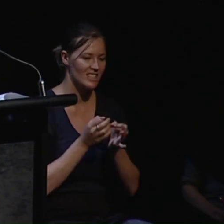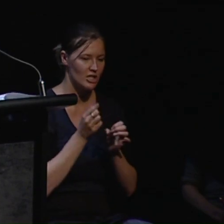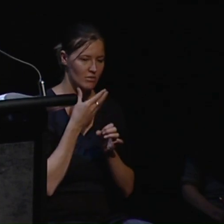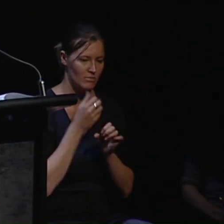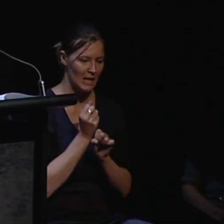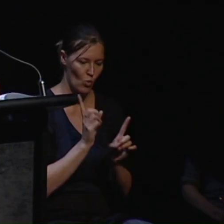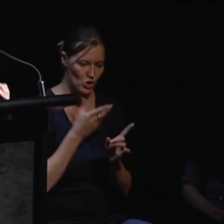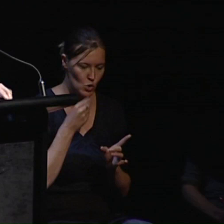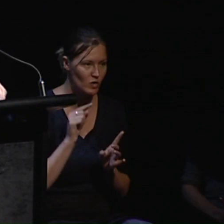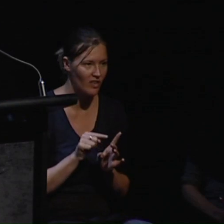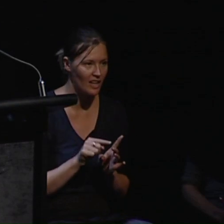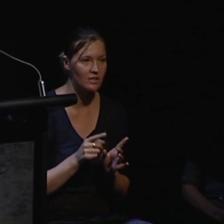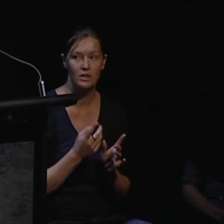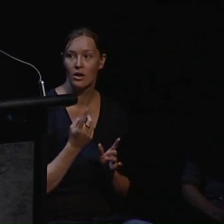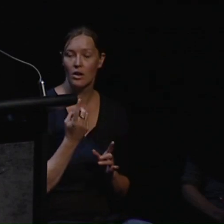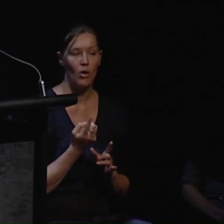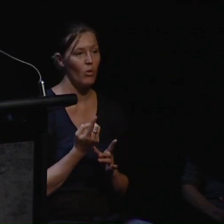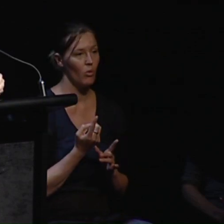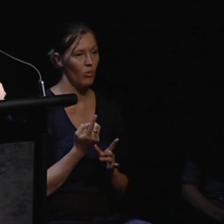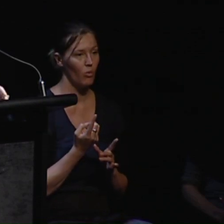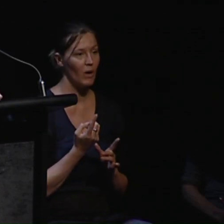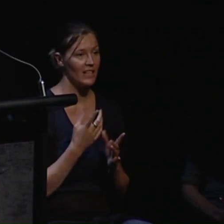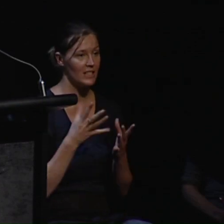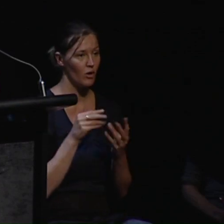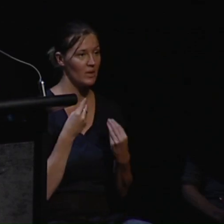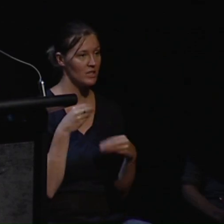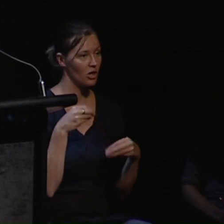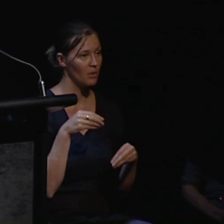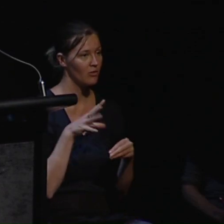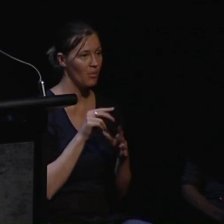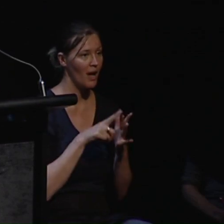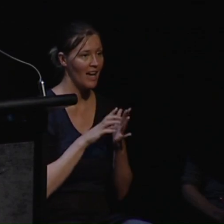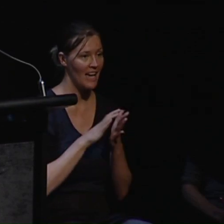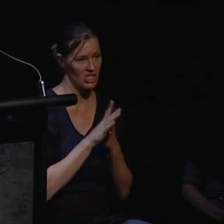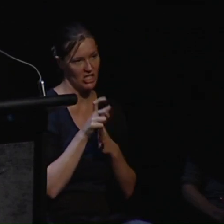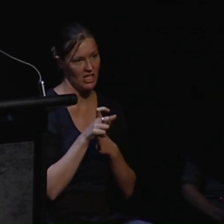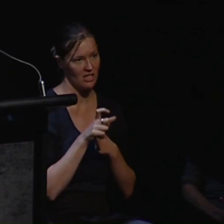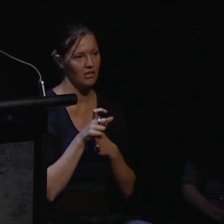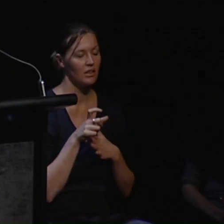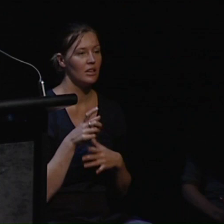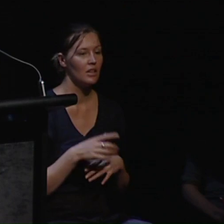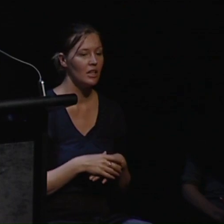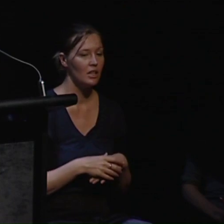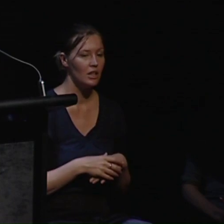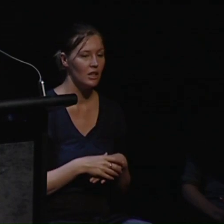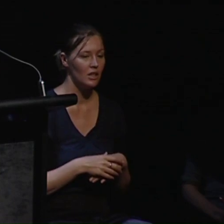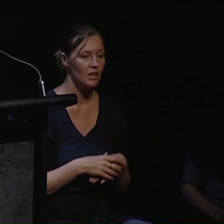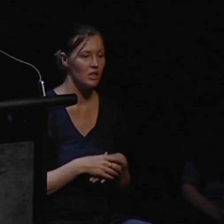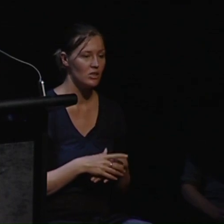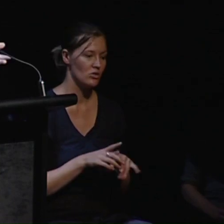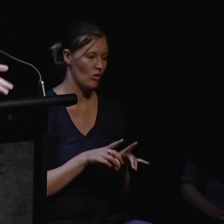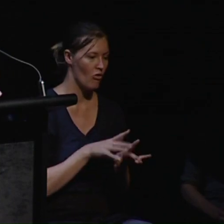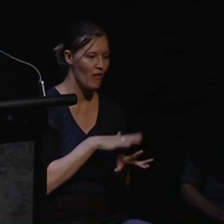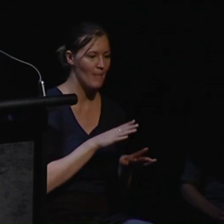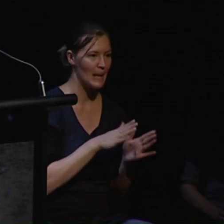The first one is mentioned in the paper by IHC and it's social interpretation where a trusted family